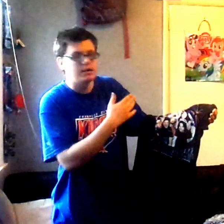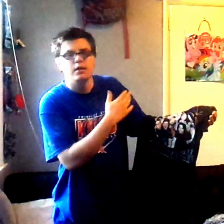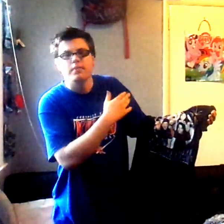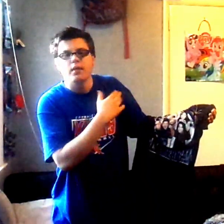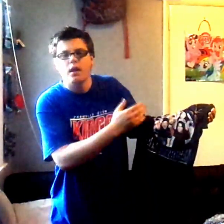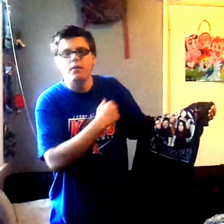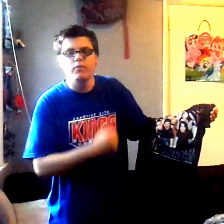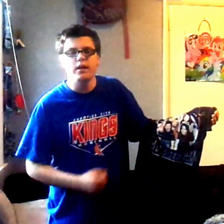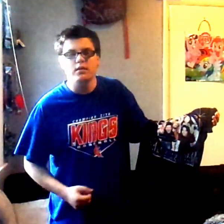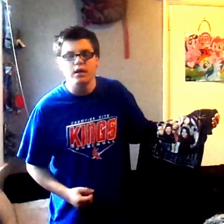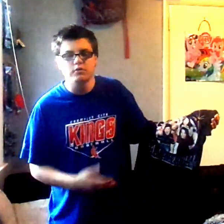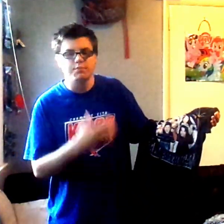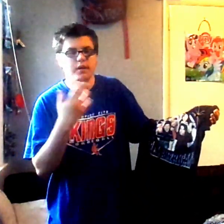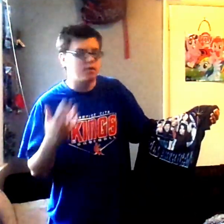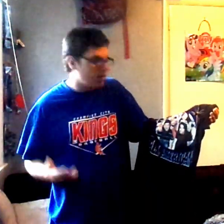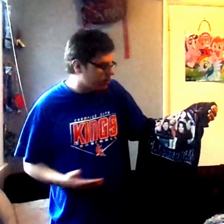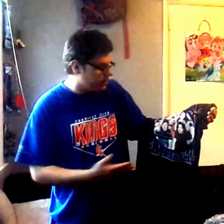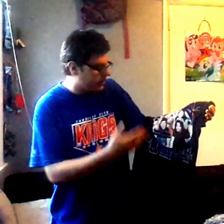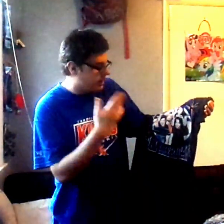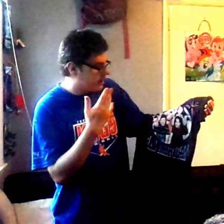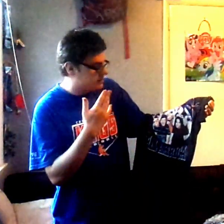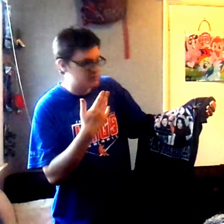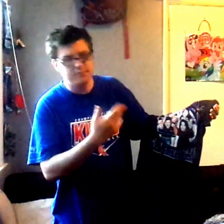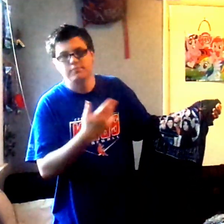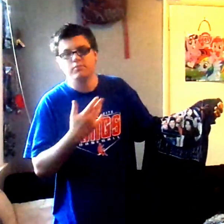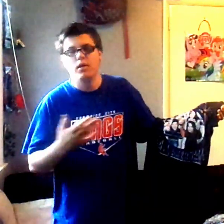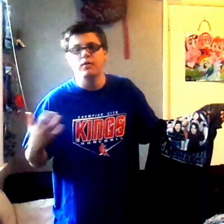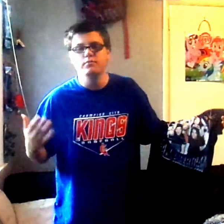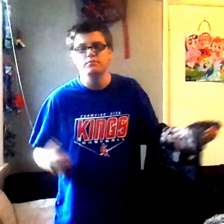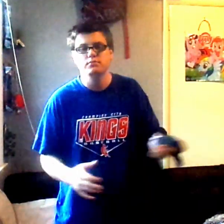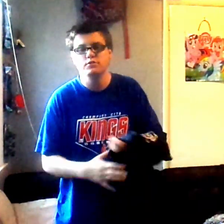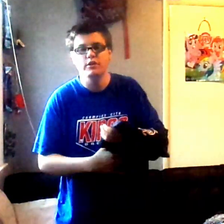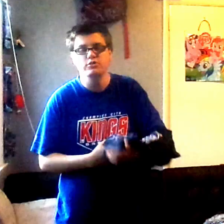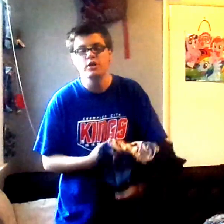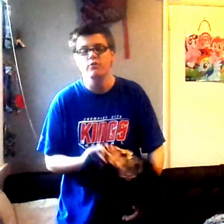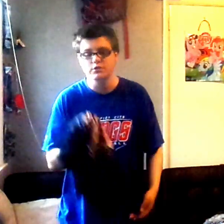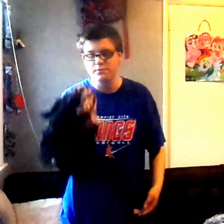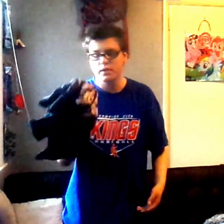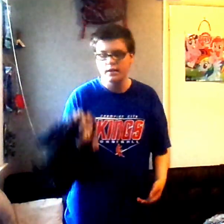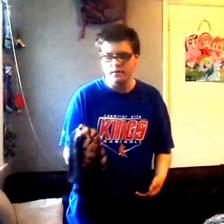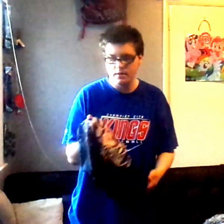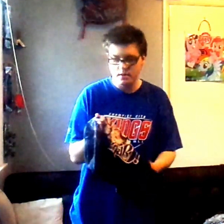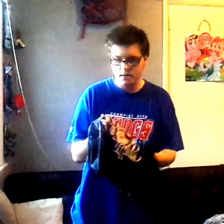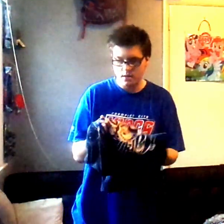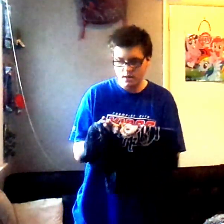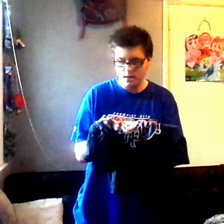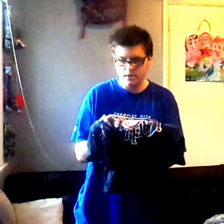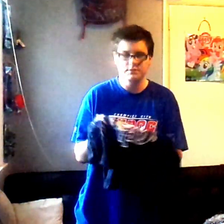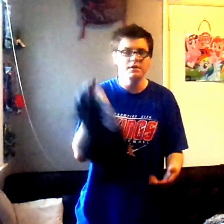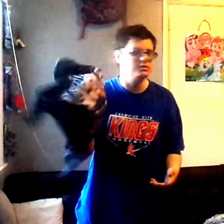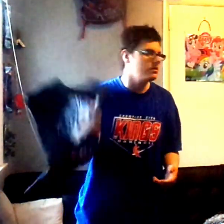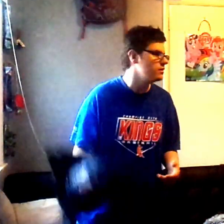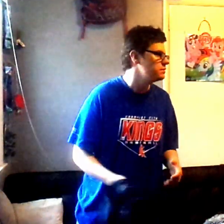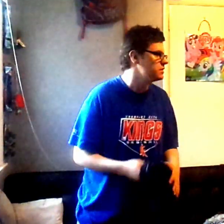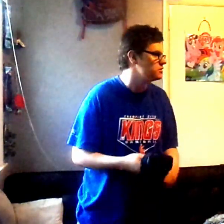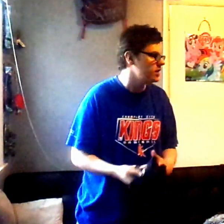um, Brandon Cress, which played Carly, and it has, well, Jerry Turner, which played, uh, Spencer, Spencer Shea.